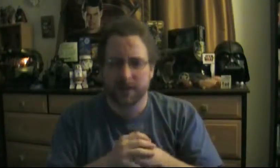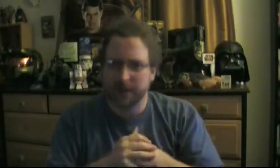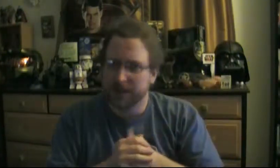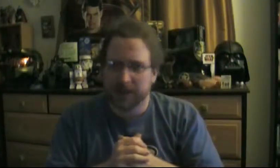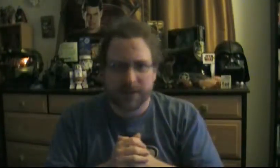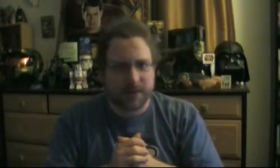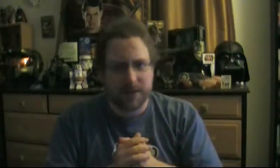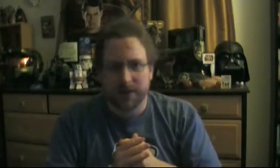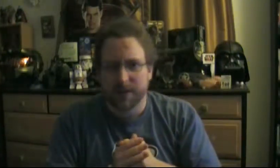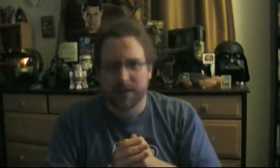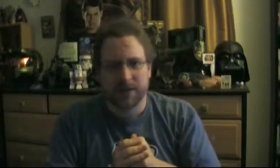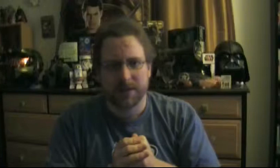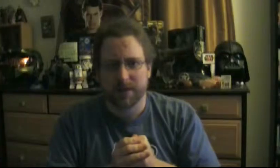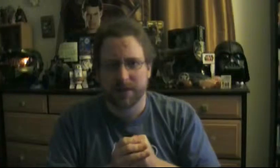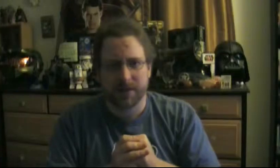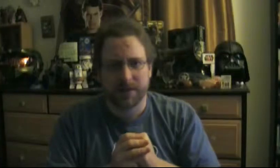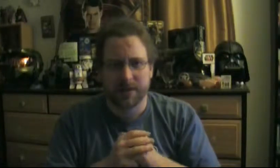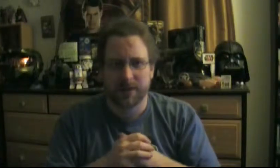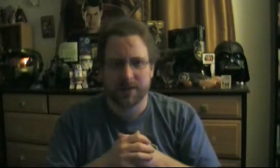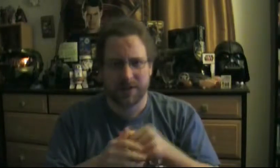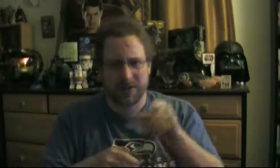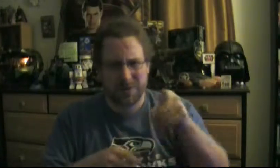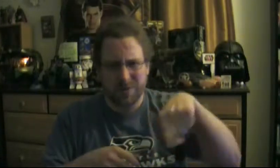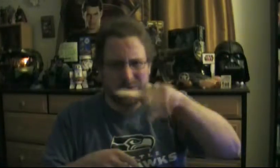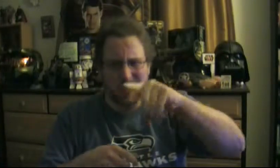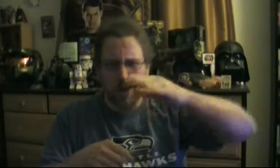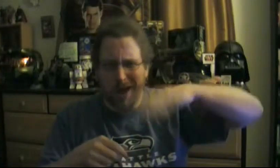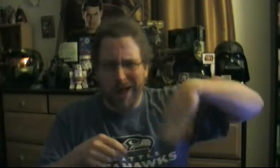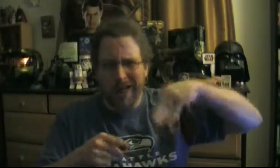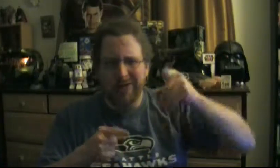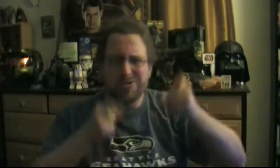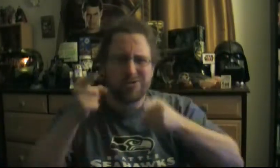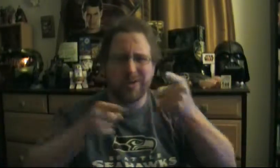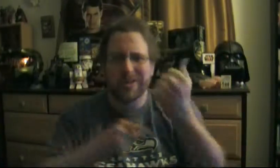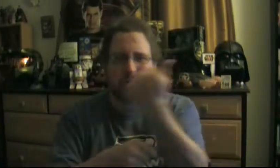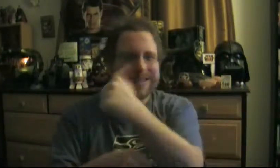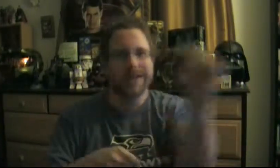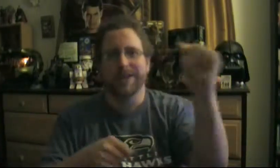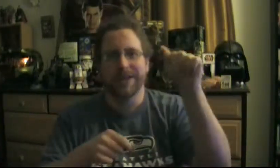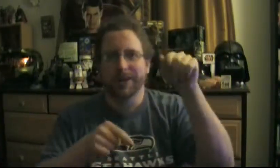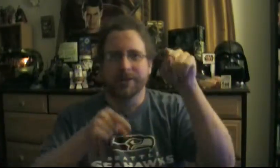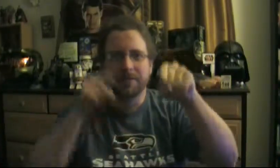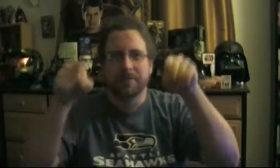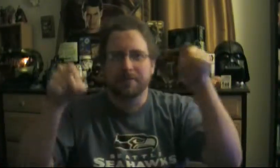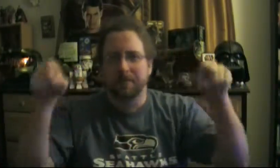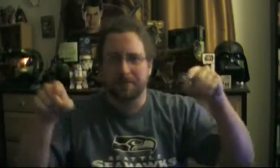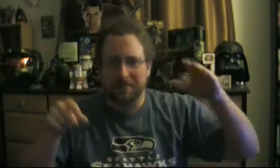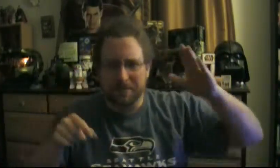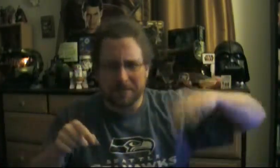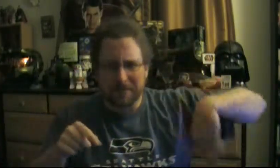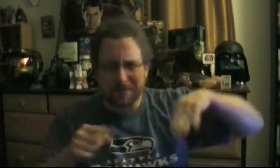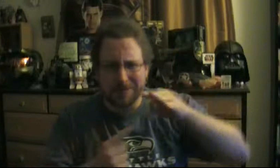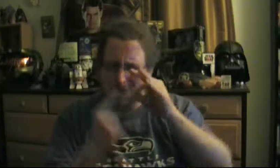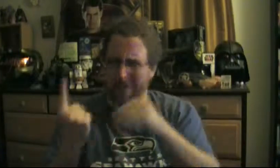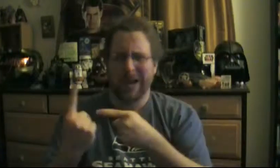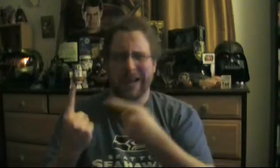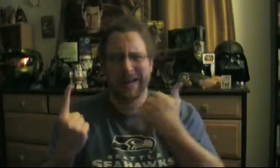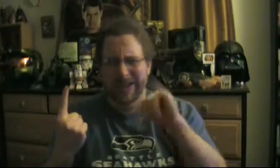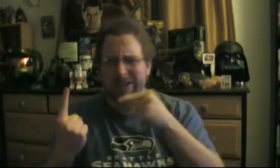think you're the best person to tell that story. Into a turtle attack. It's amazing what you're of. Jerry, the Galleria of Jewelry presents